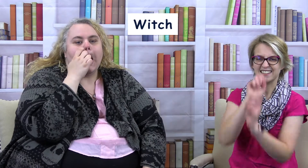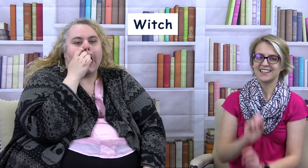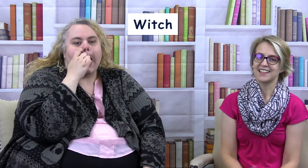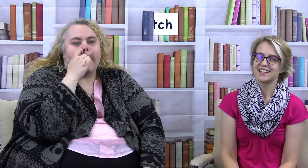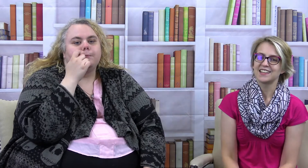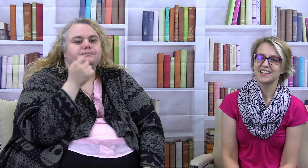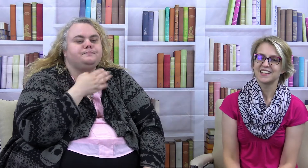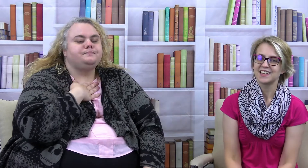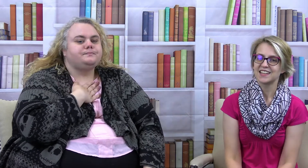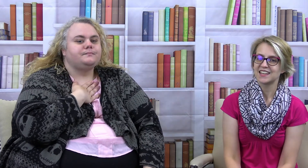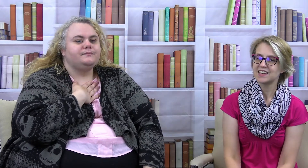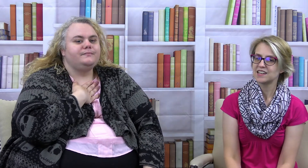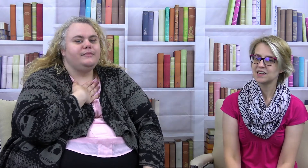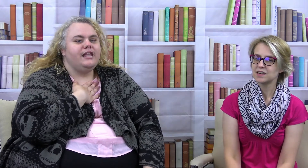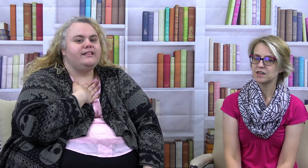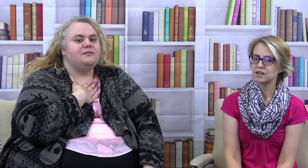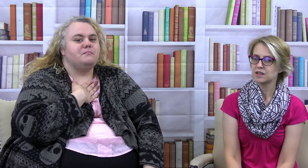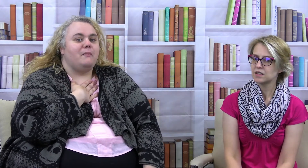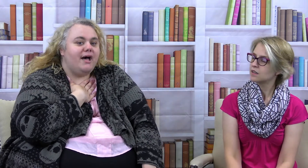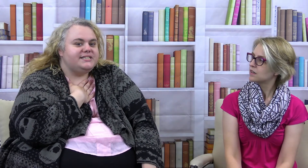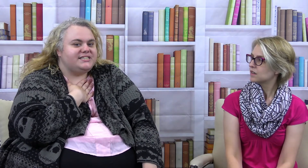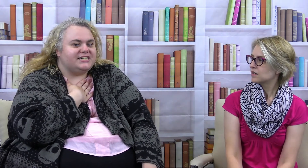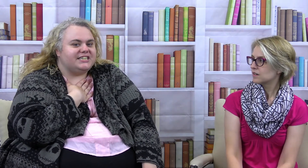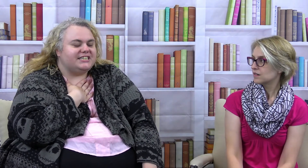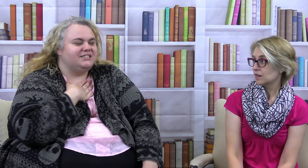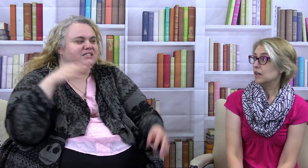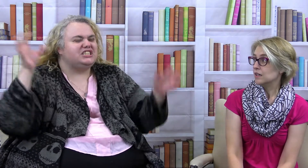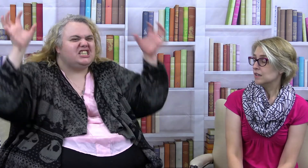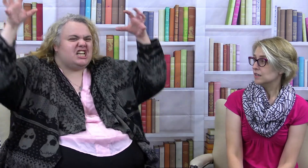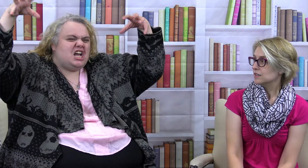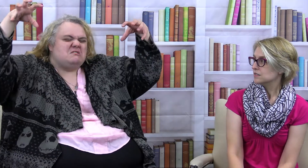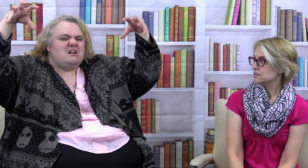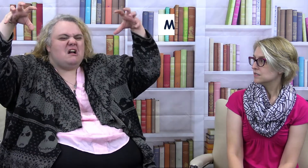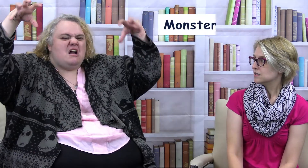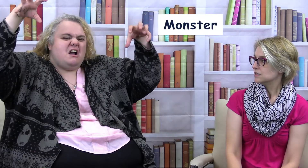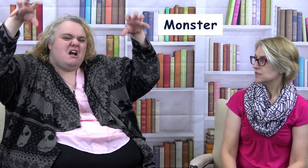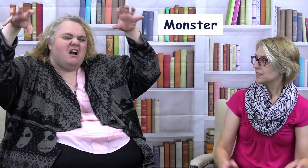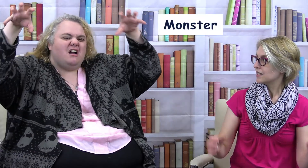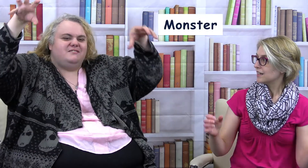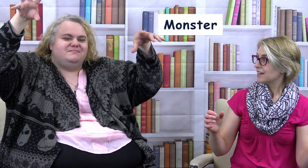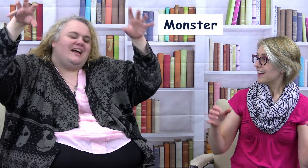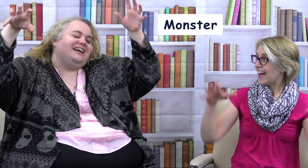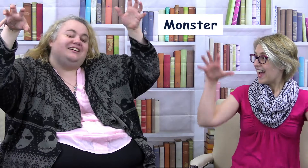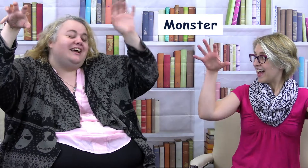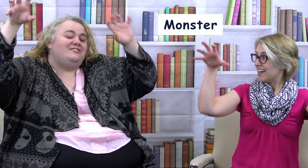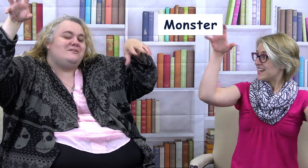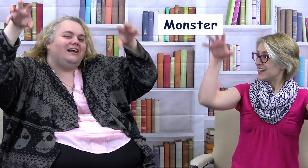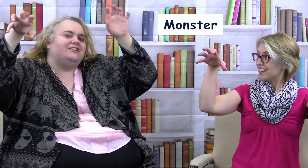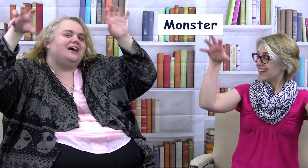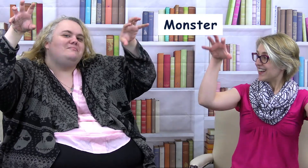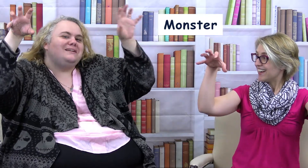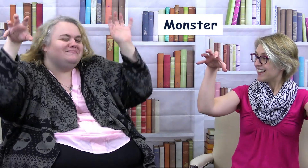Um and then monster which I don't know why I growl but